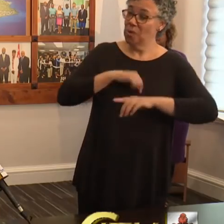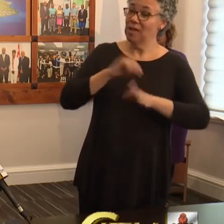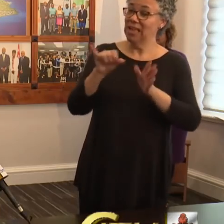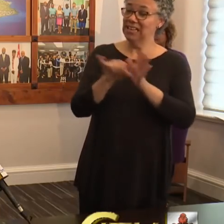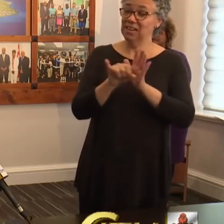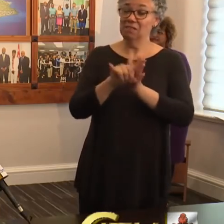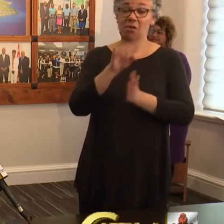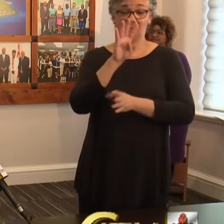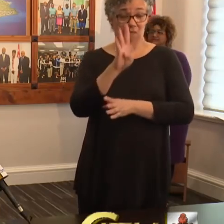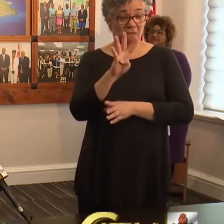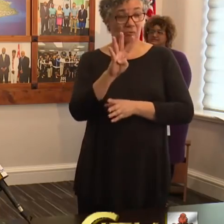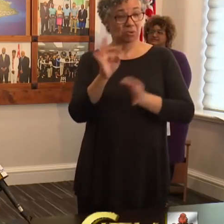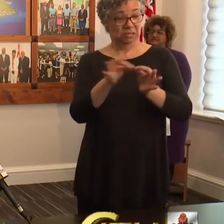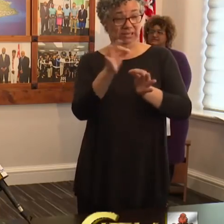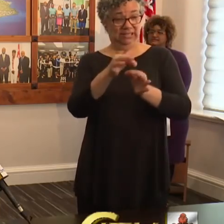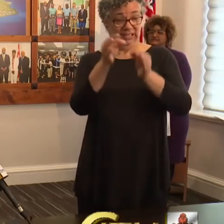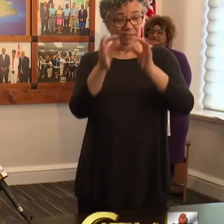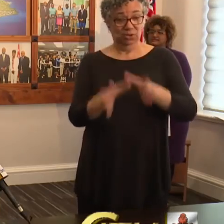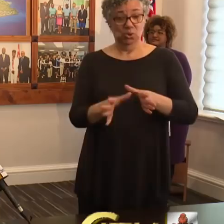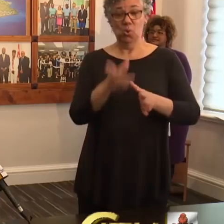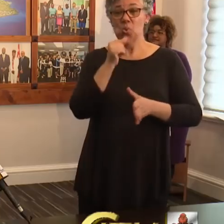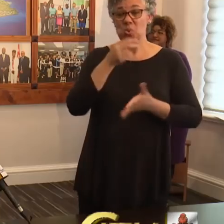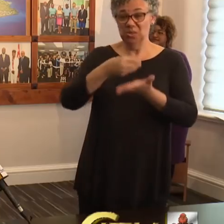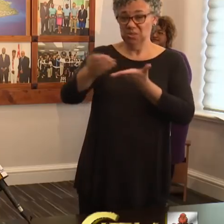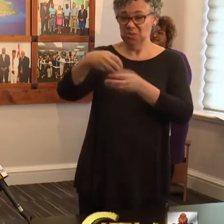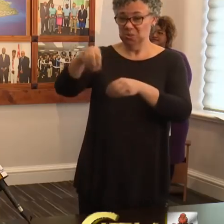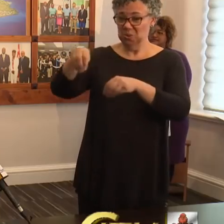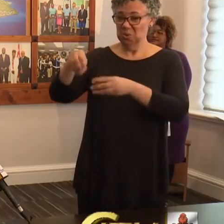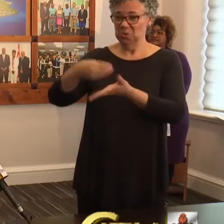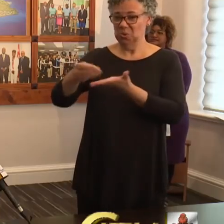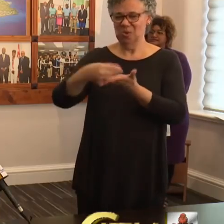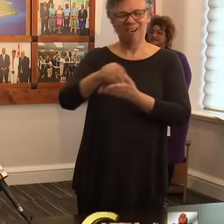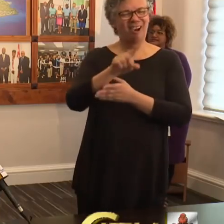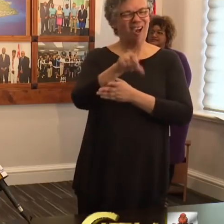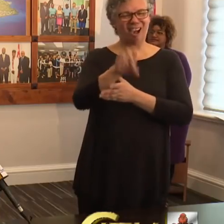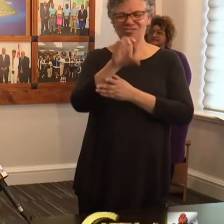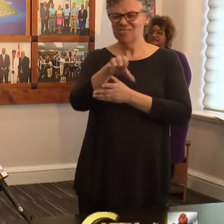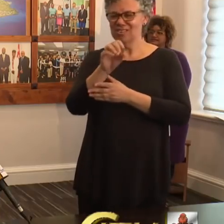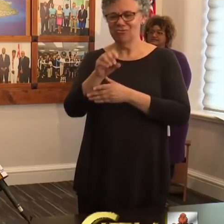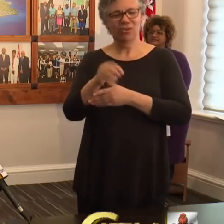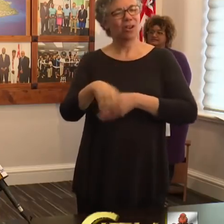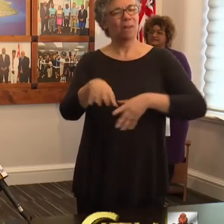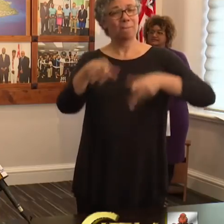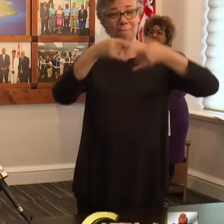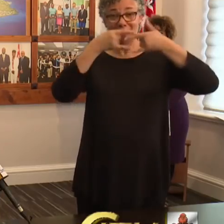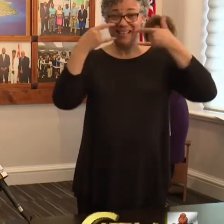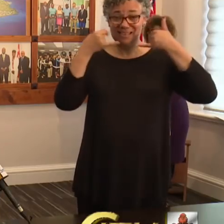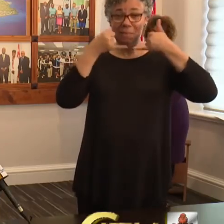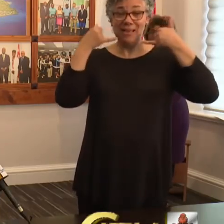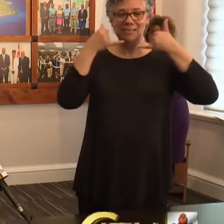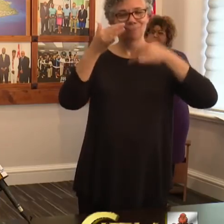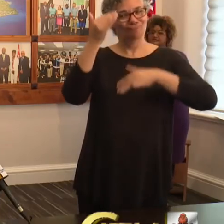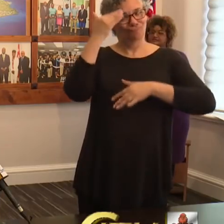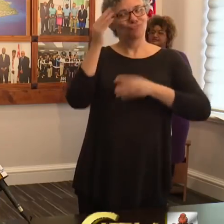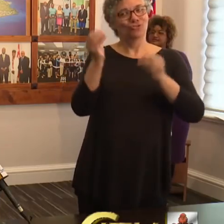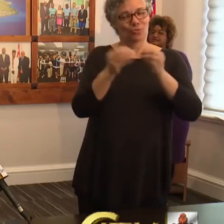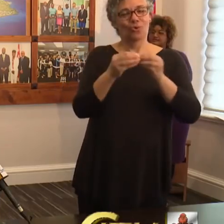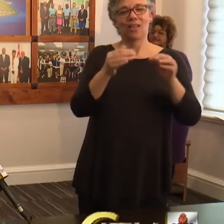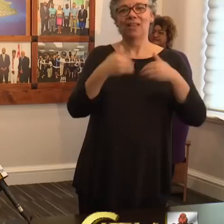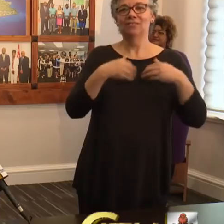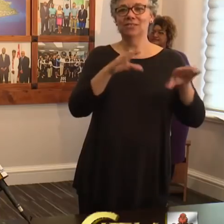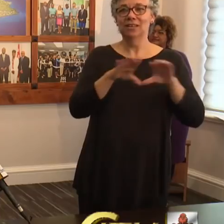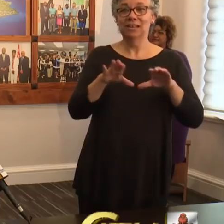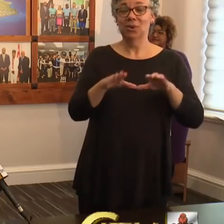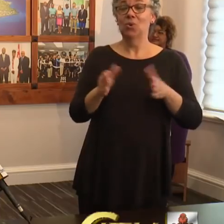identified four entrepreneurs who have sold hundreds of masks already and we are sure that there are others who are doing so. We are happy to